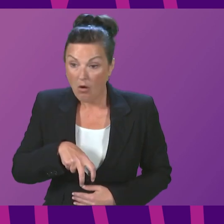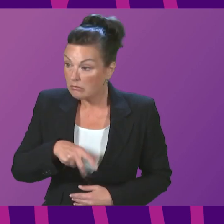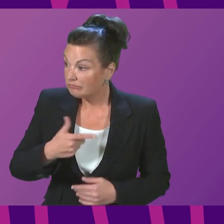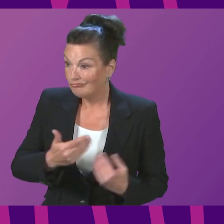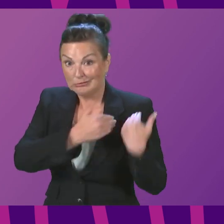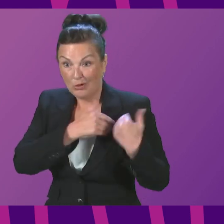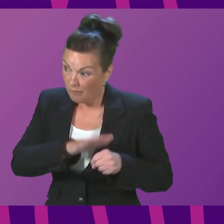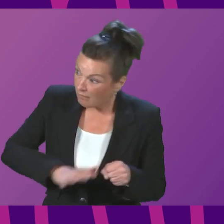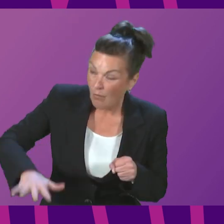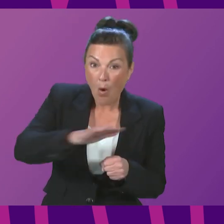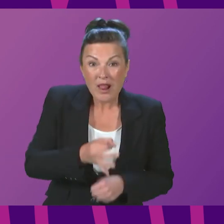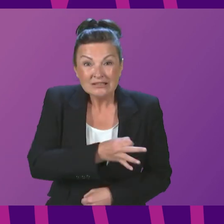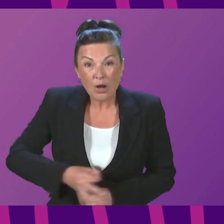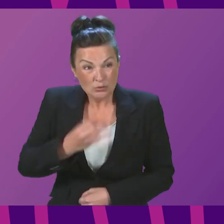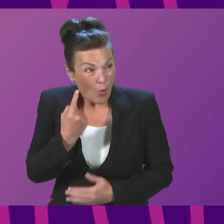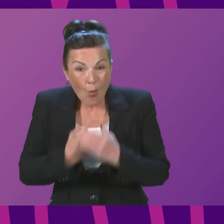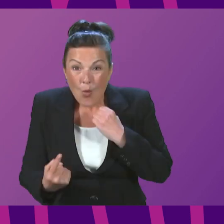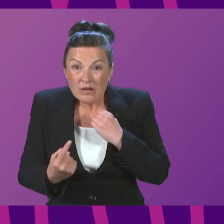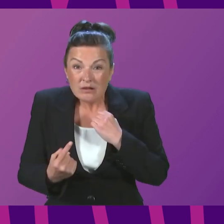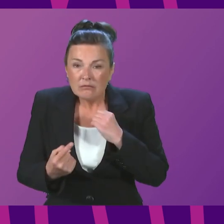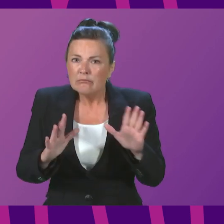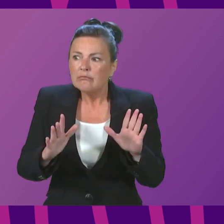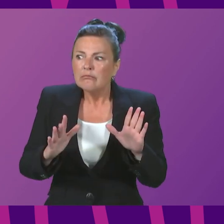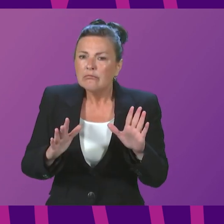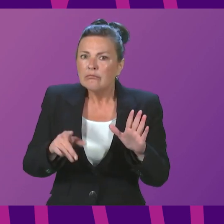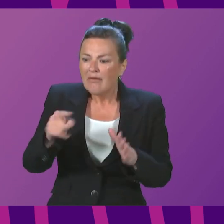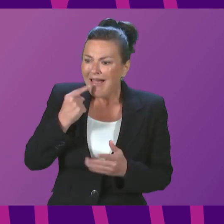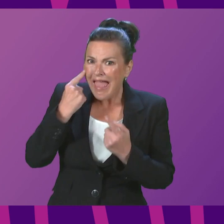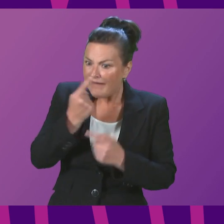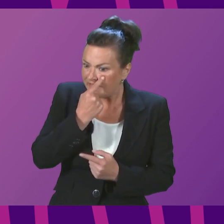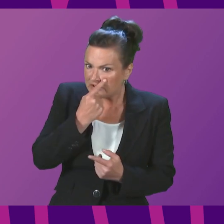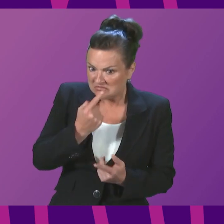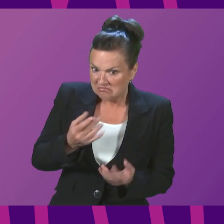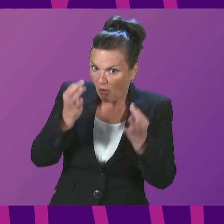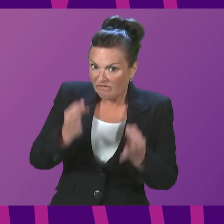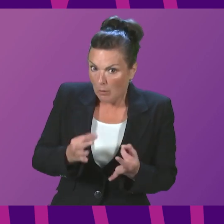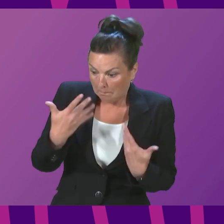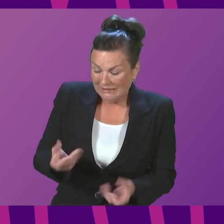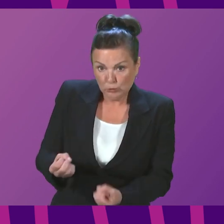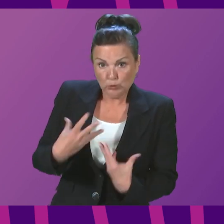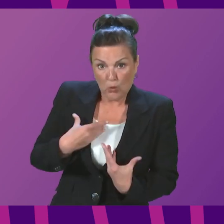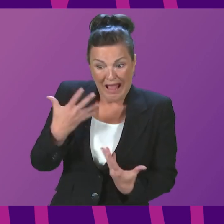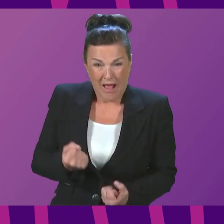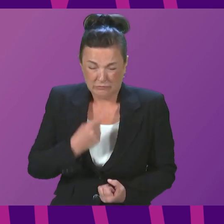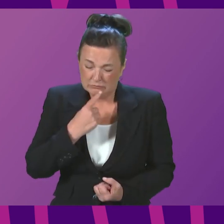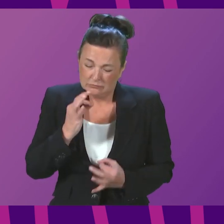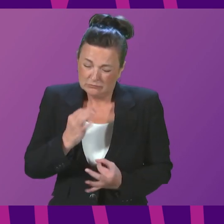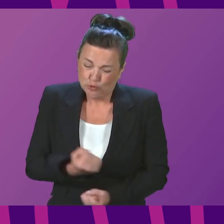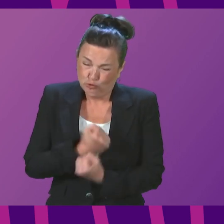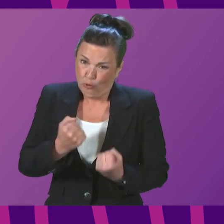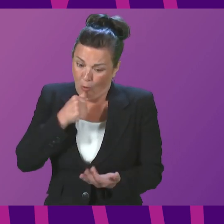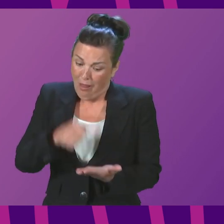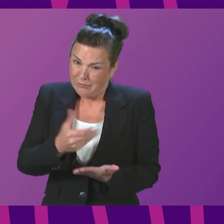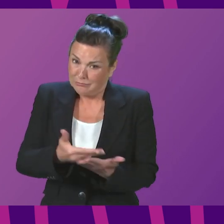Evidence to this Parliament's Justice Committee confirms what we've been told. There is a very strong letter from the Scottish Police